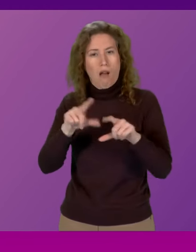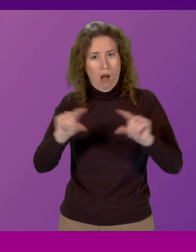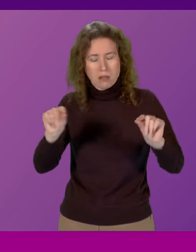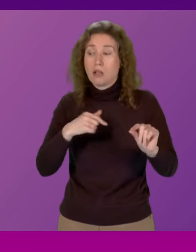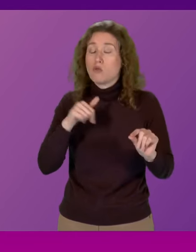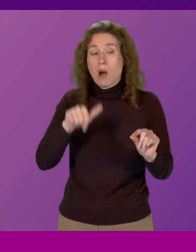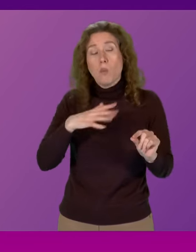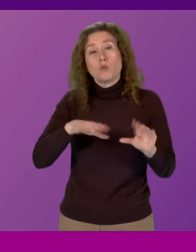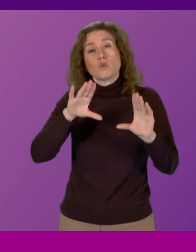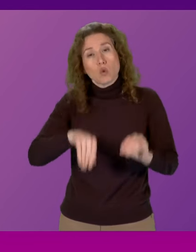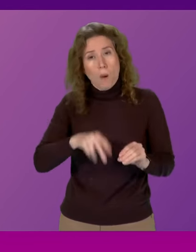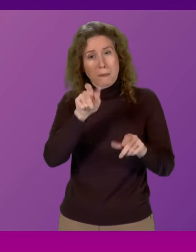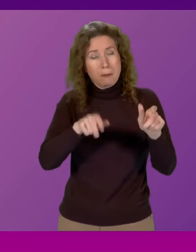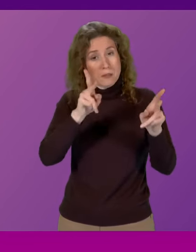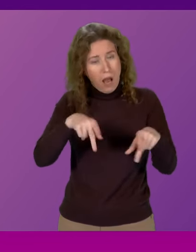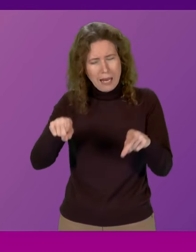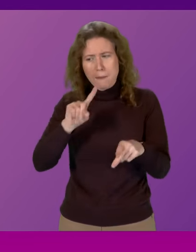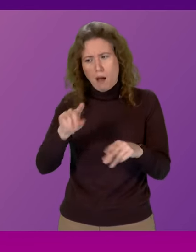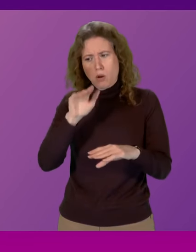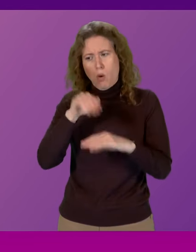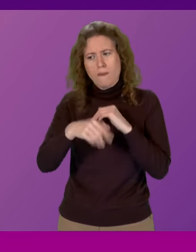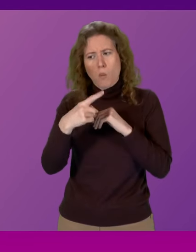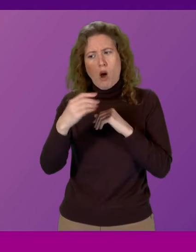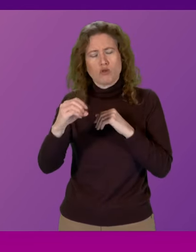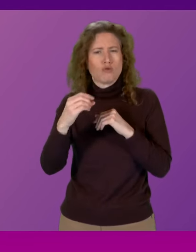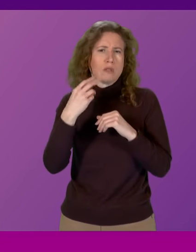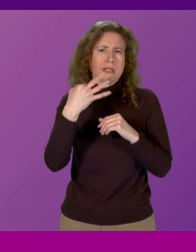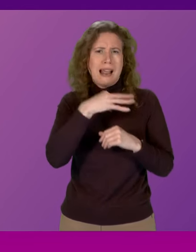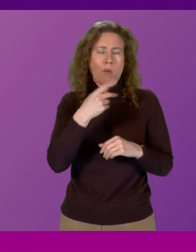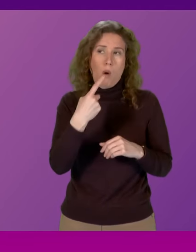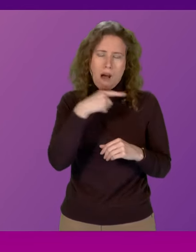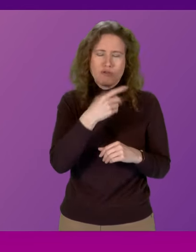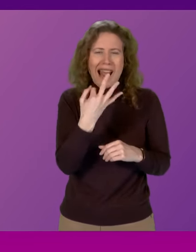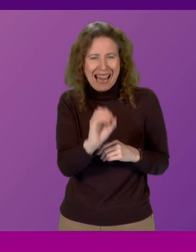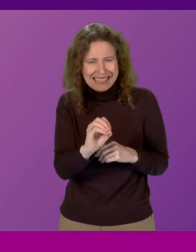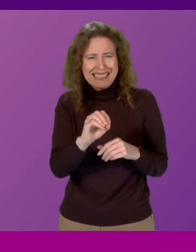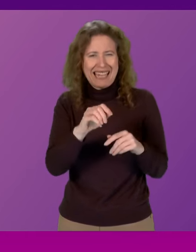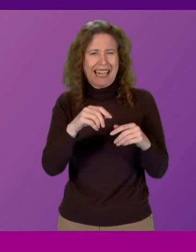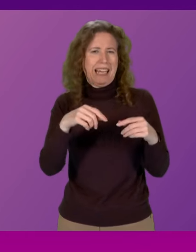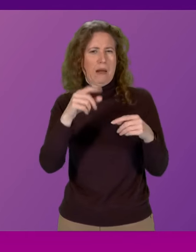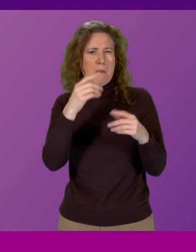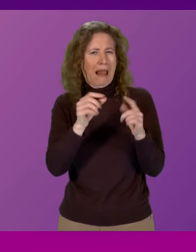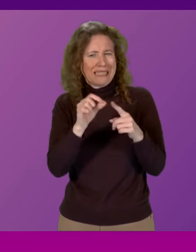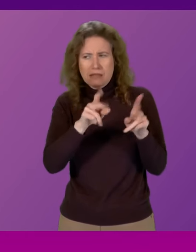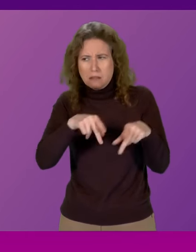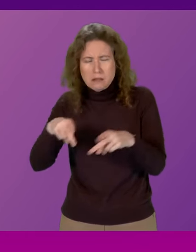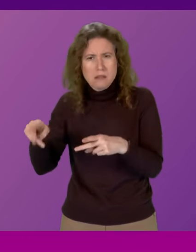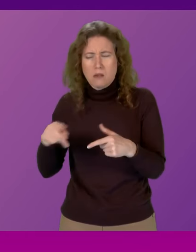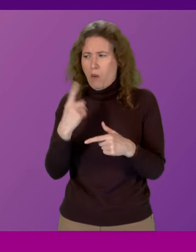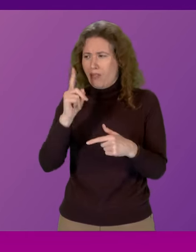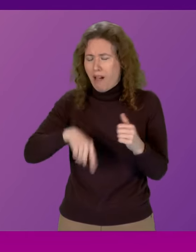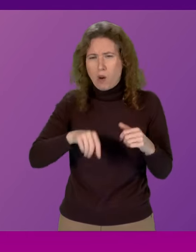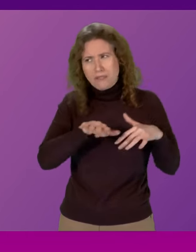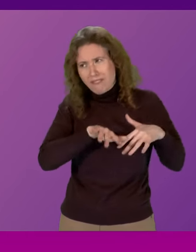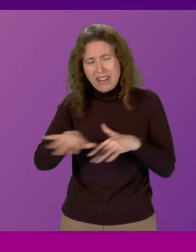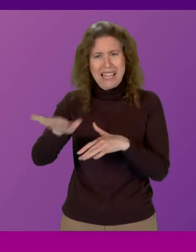stop the slaughter happening there over 180 Palestinians have been killed by extremist Israeli settlers and soldiers in the West Bank and a thousand have been forced to